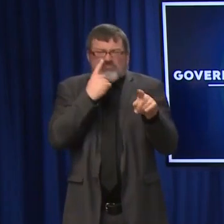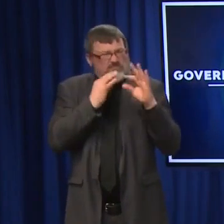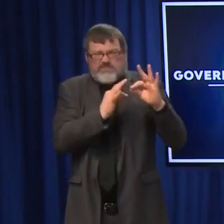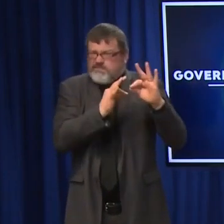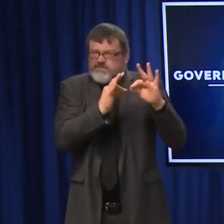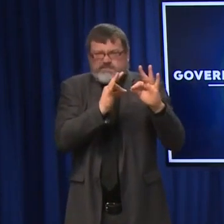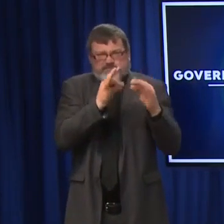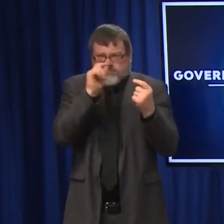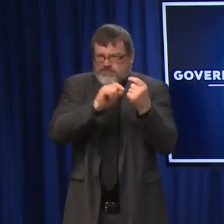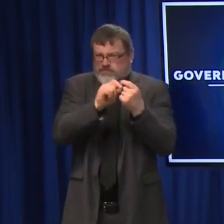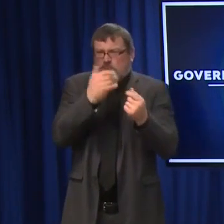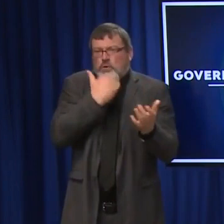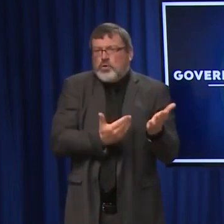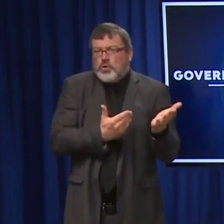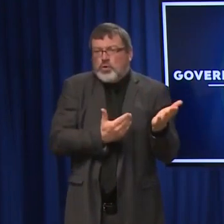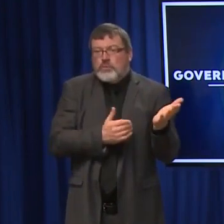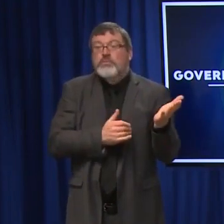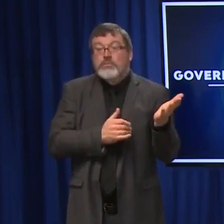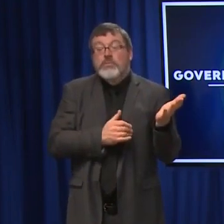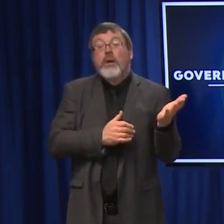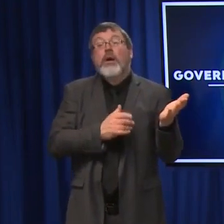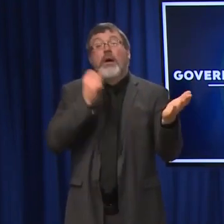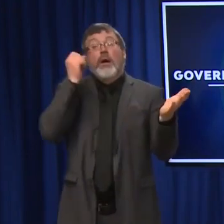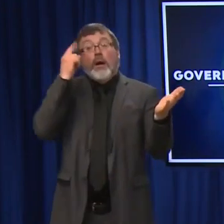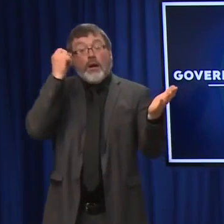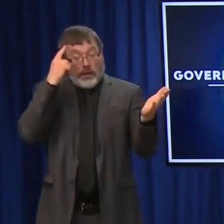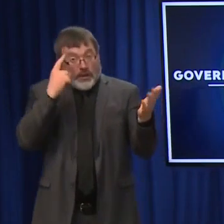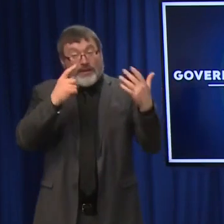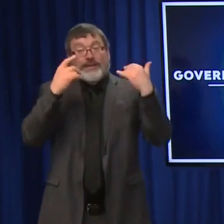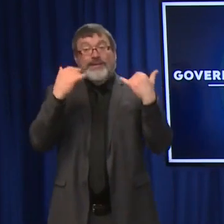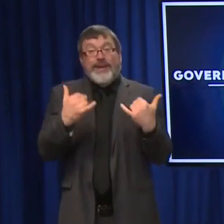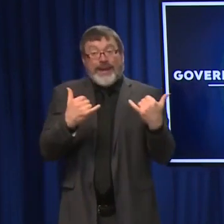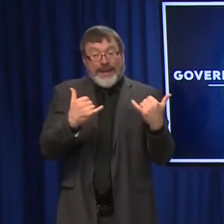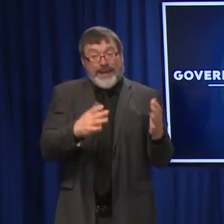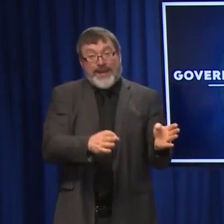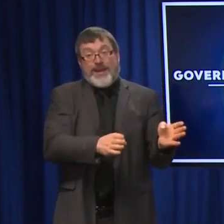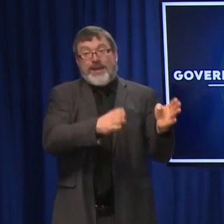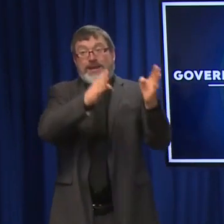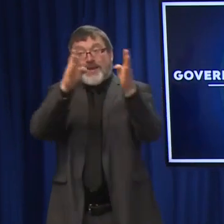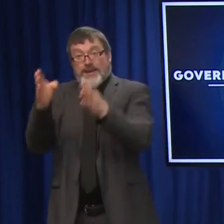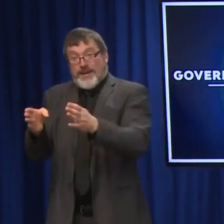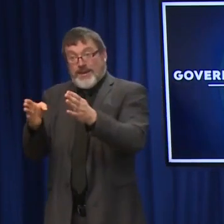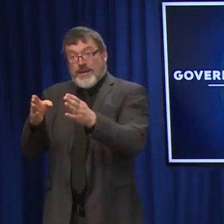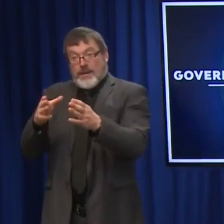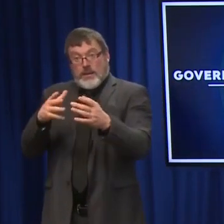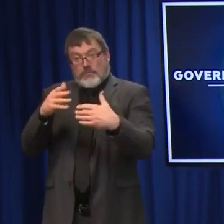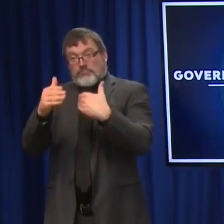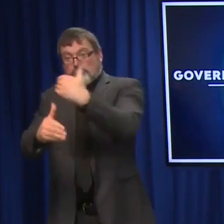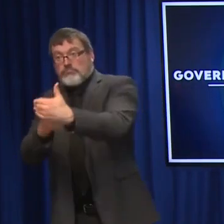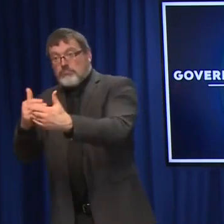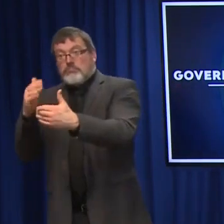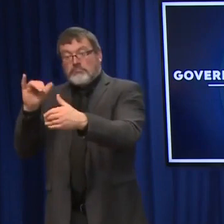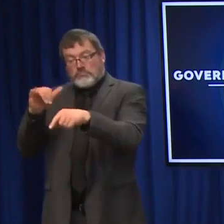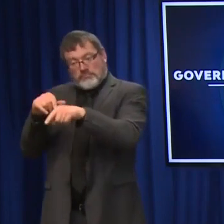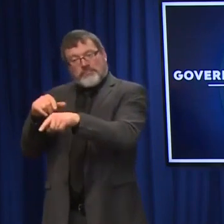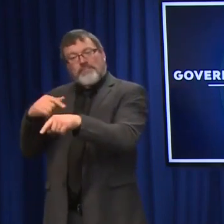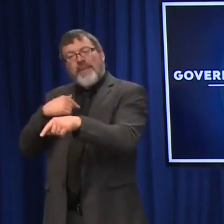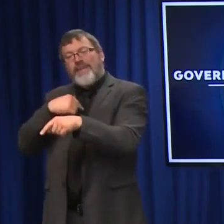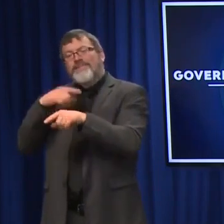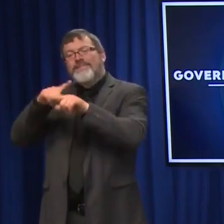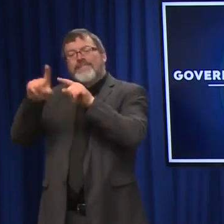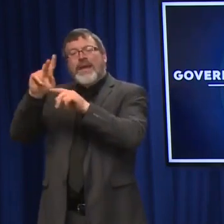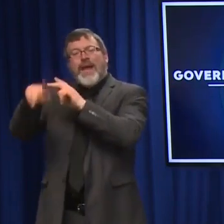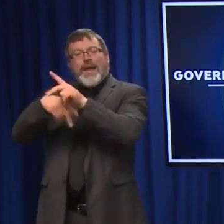genetic material of the virus itself, compared to the antigen tests, which are really looking for the proteins of the virus.